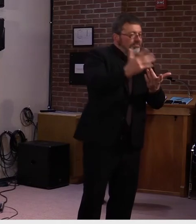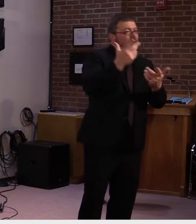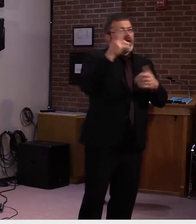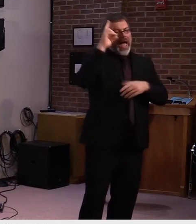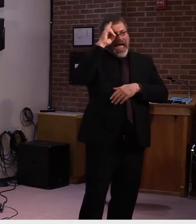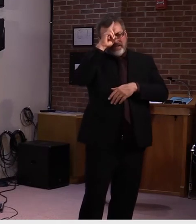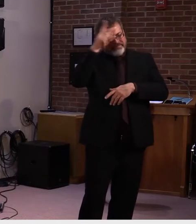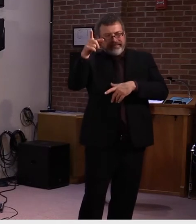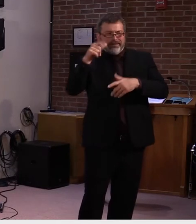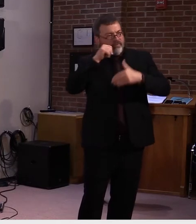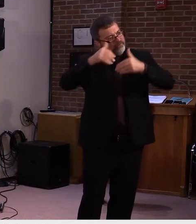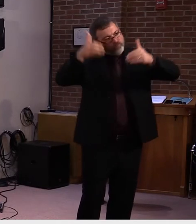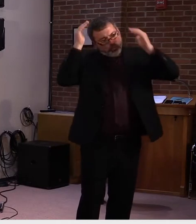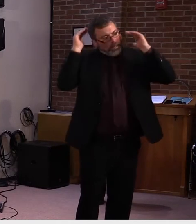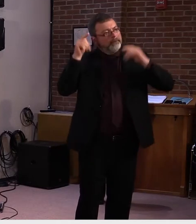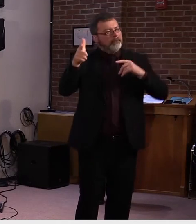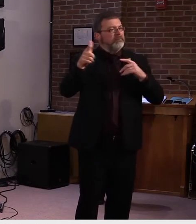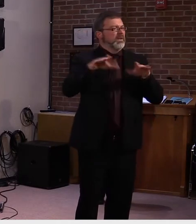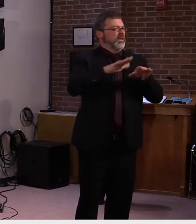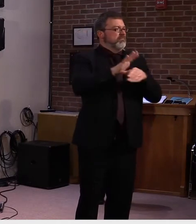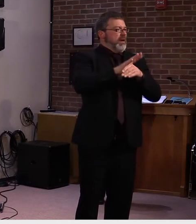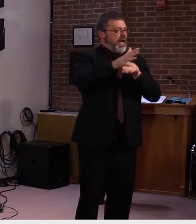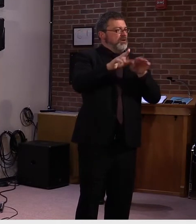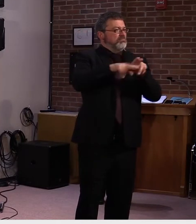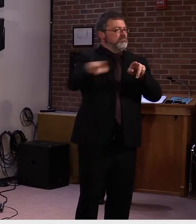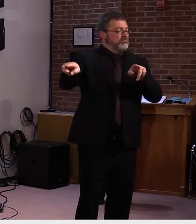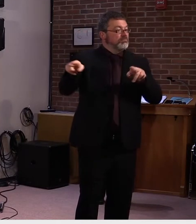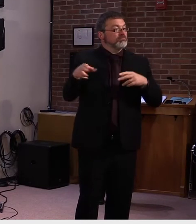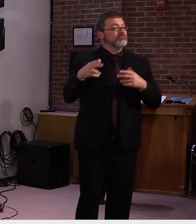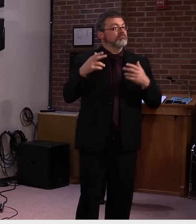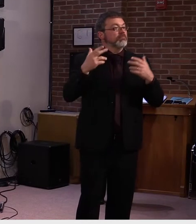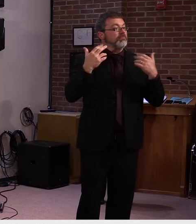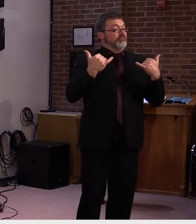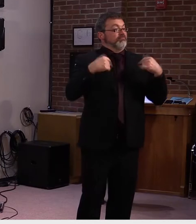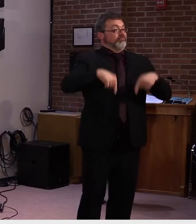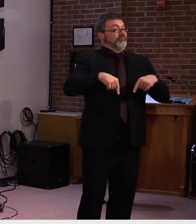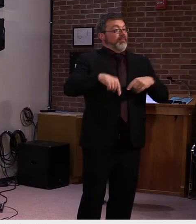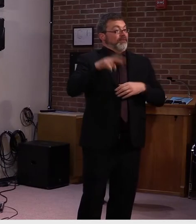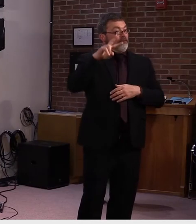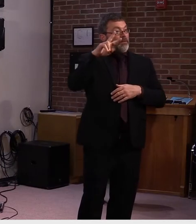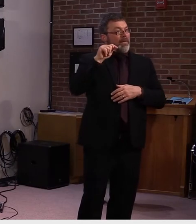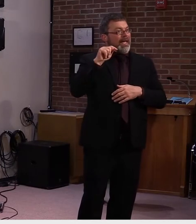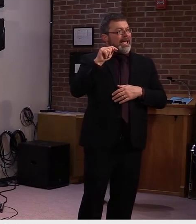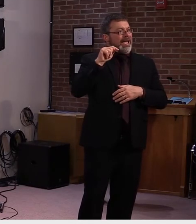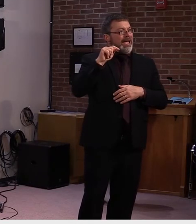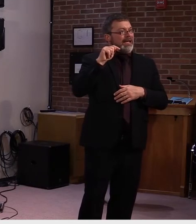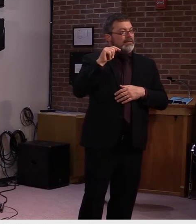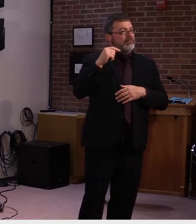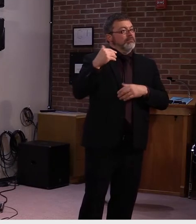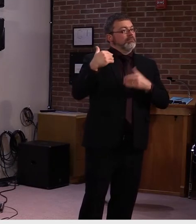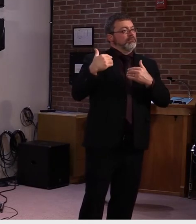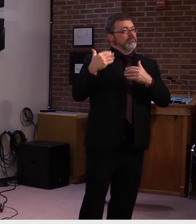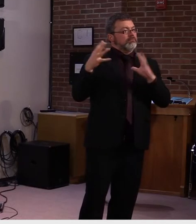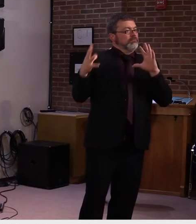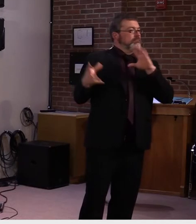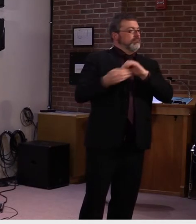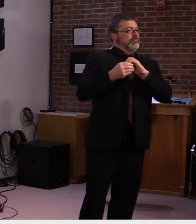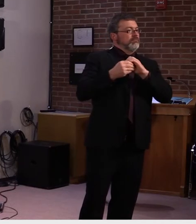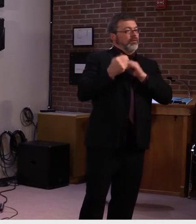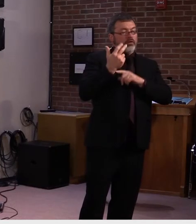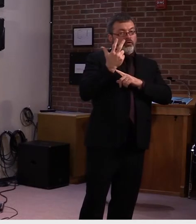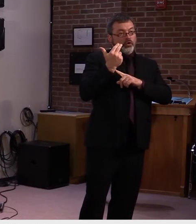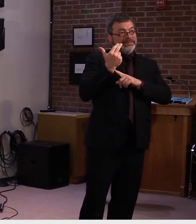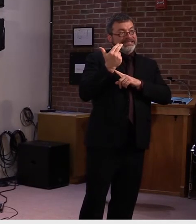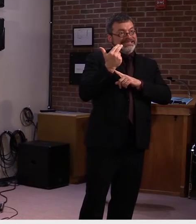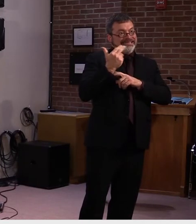all of Vermont under the age of 70. So my question is, can you describe for Vermonters the specific scenario that you